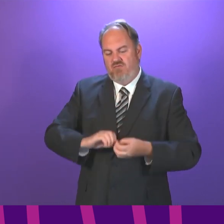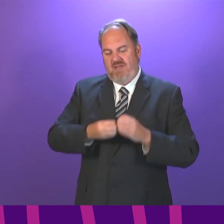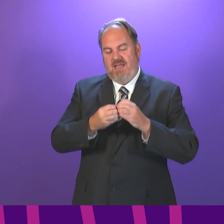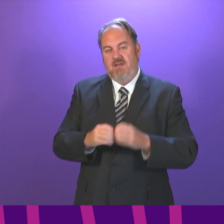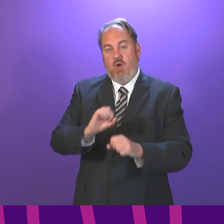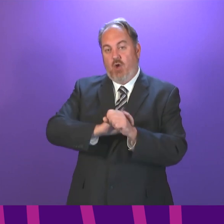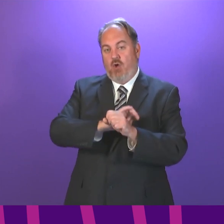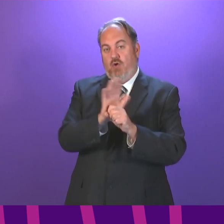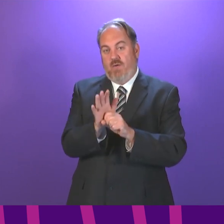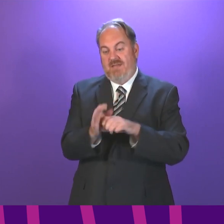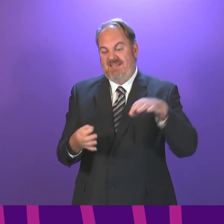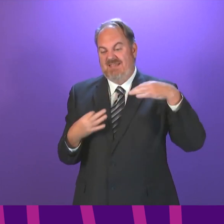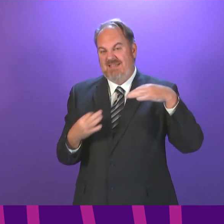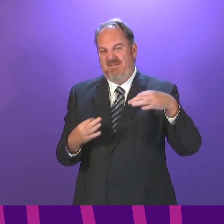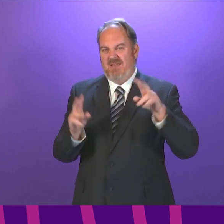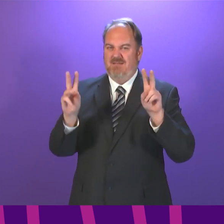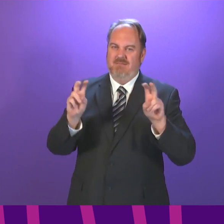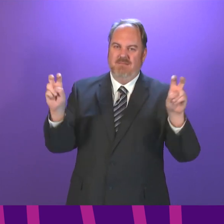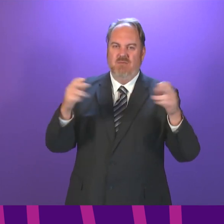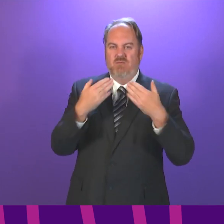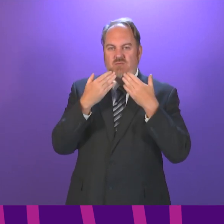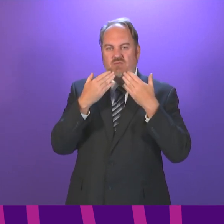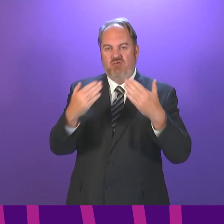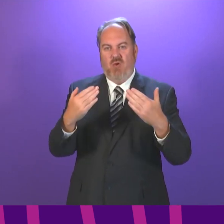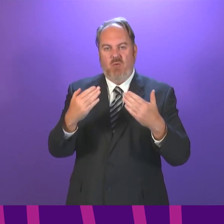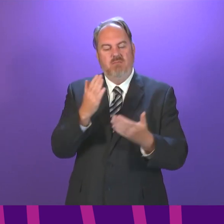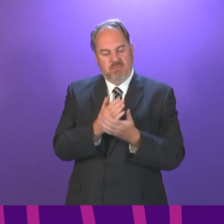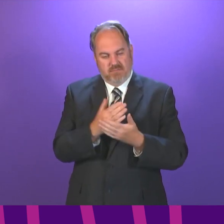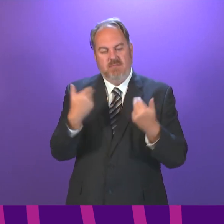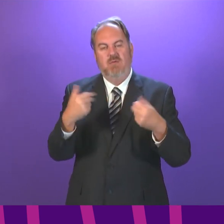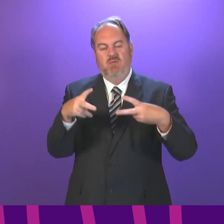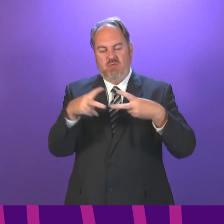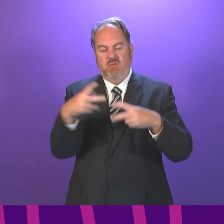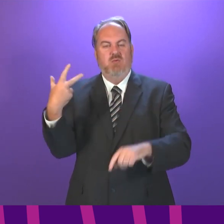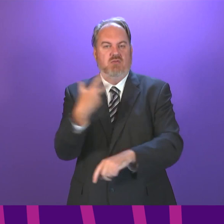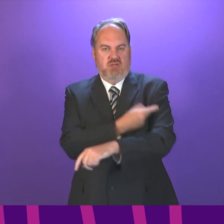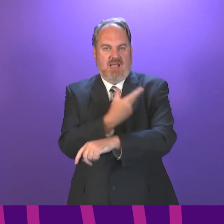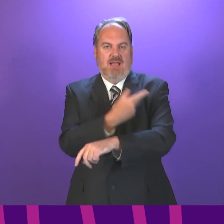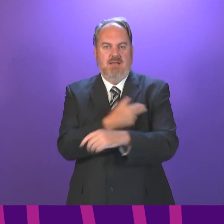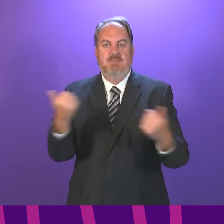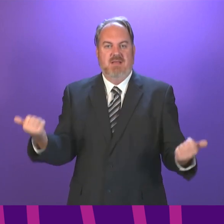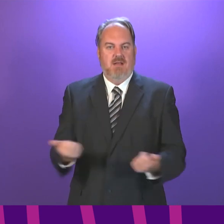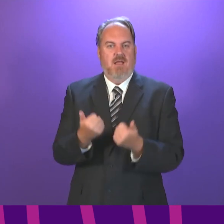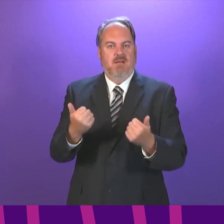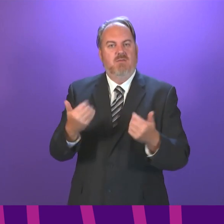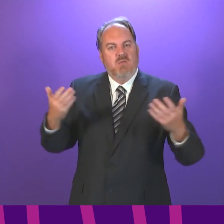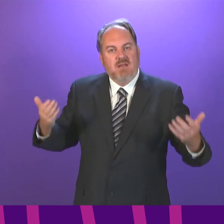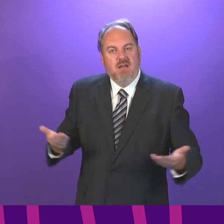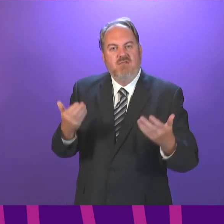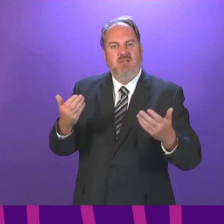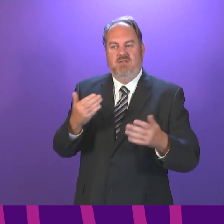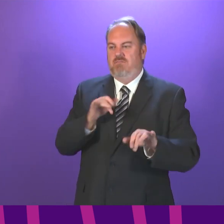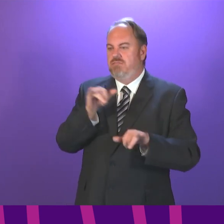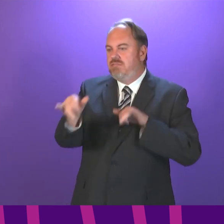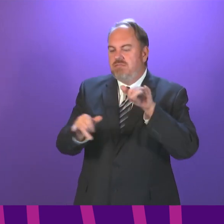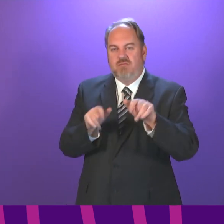which will include vaccination details, easier for international travel. This will be launched next month. The app will have functionality